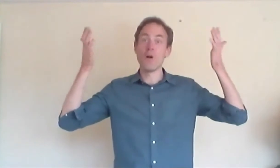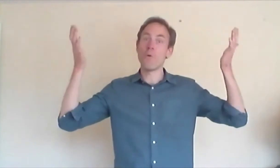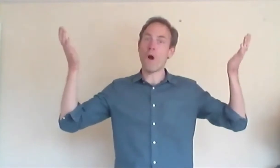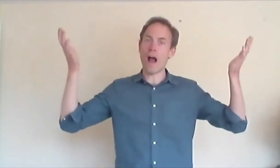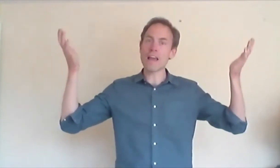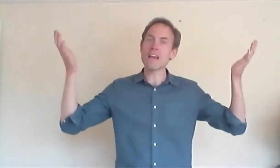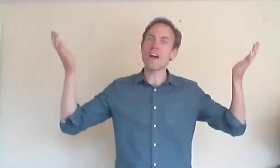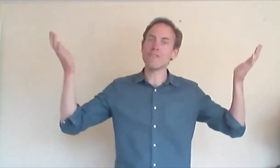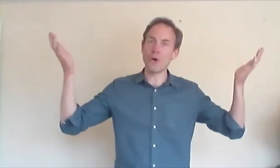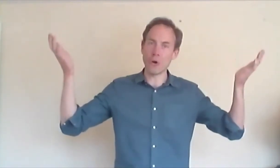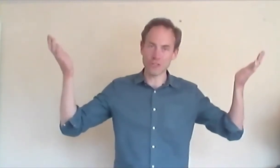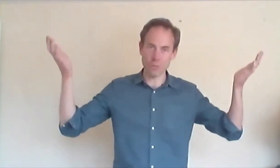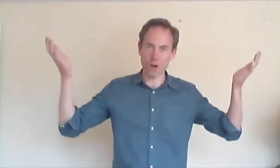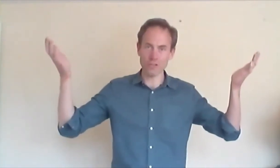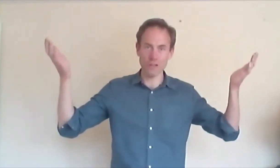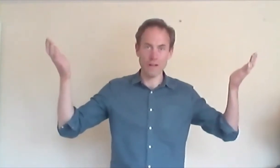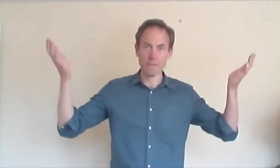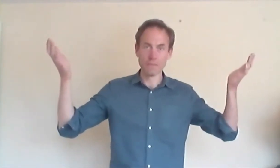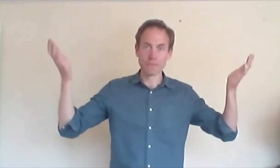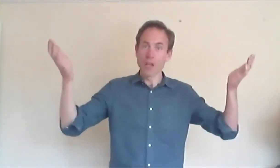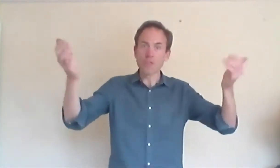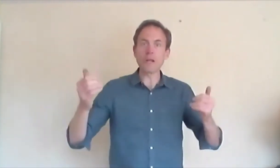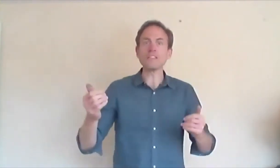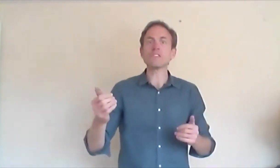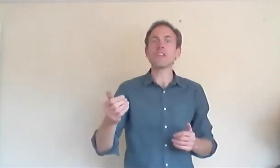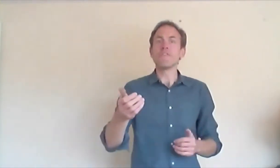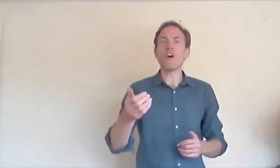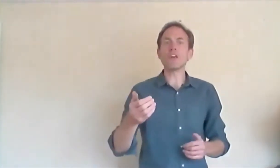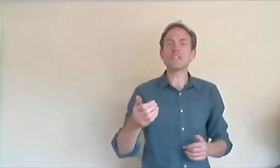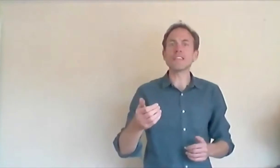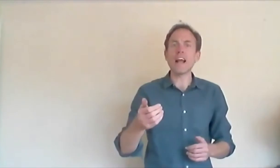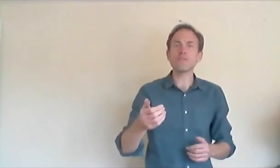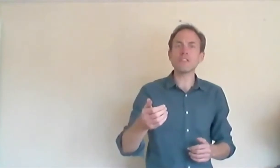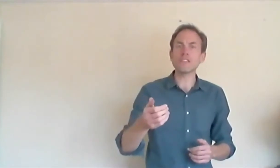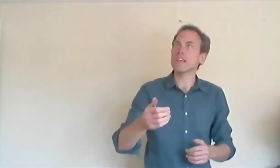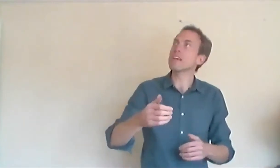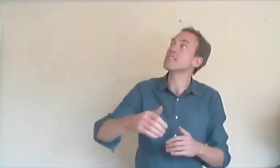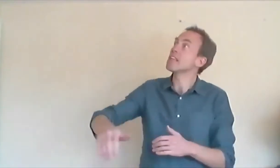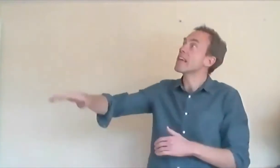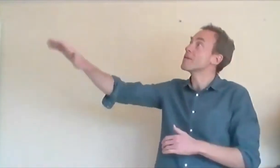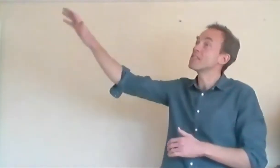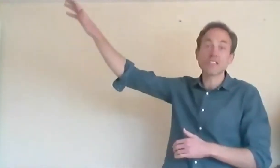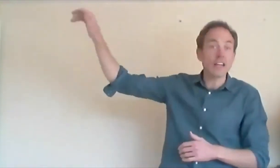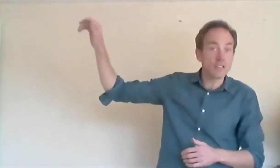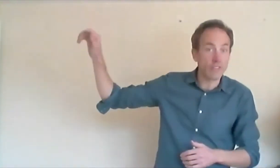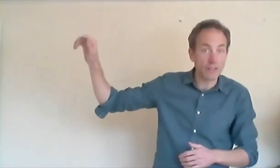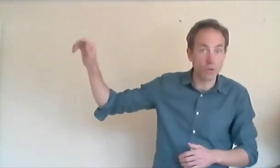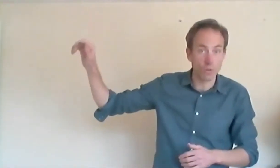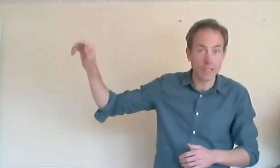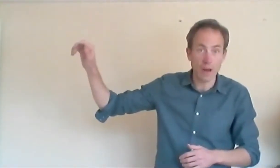Why, of course. The prince followed the sound of the singing until he came in sight of that tall tower.